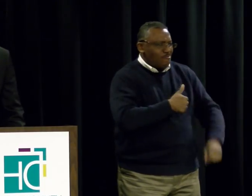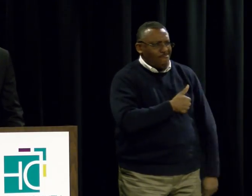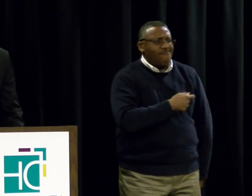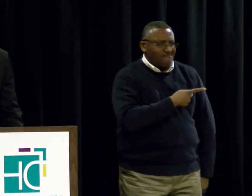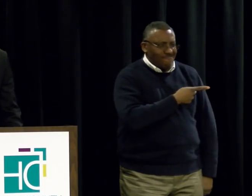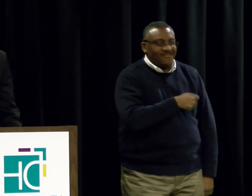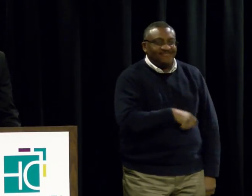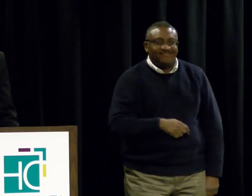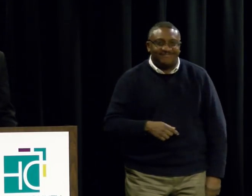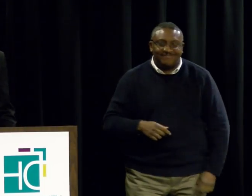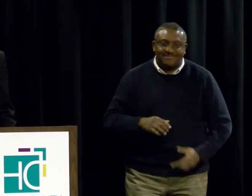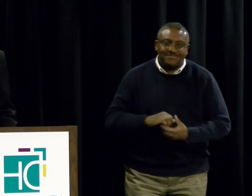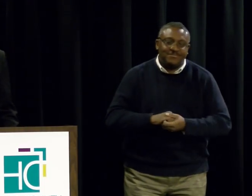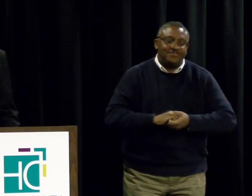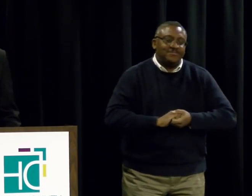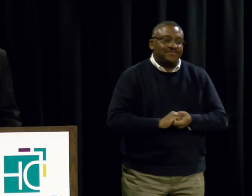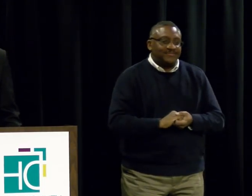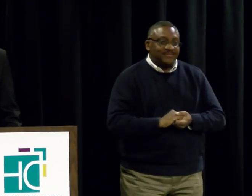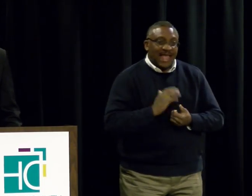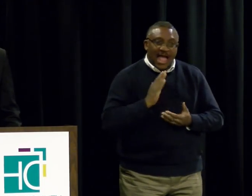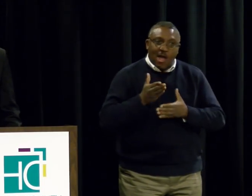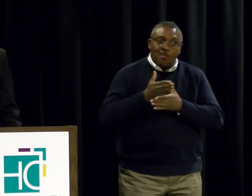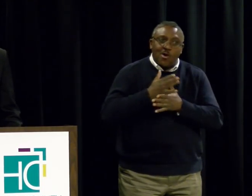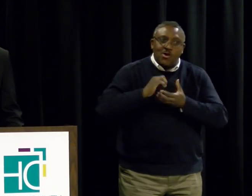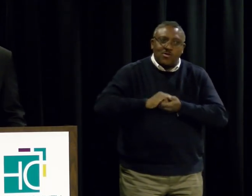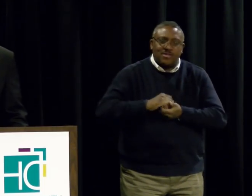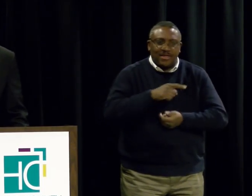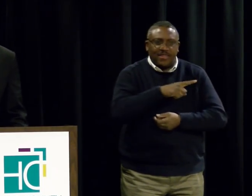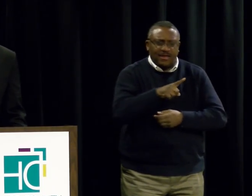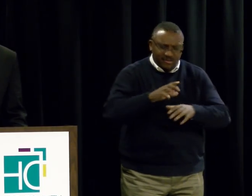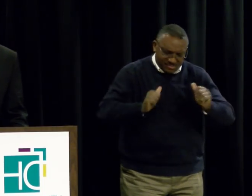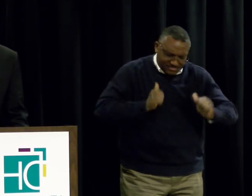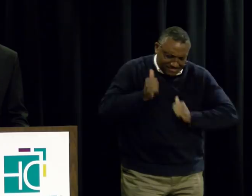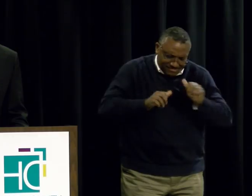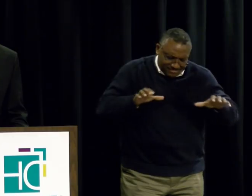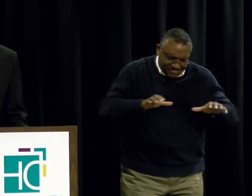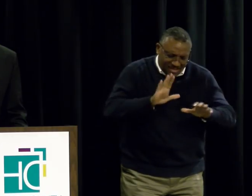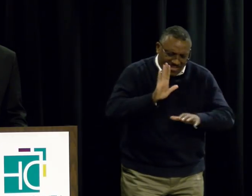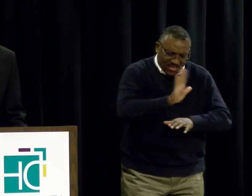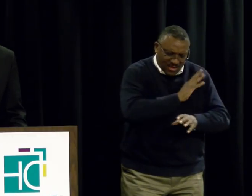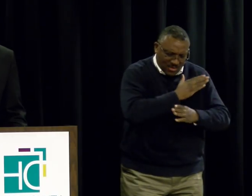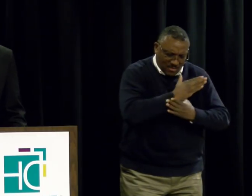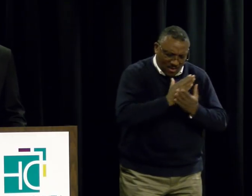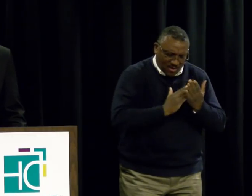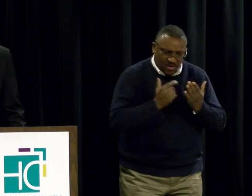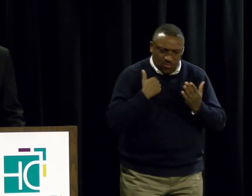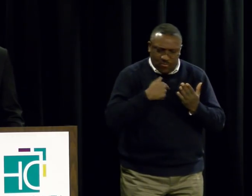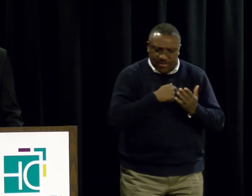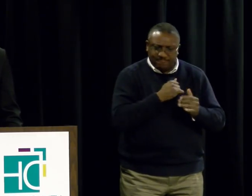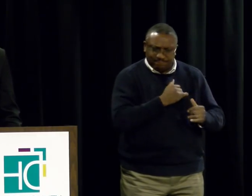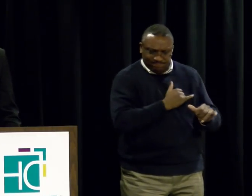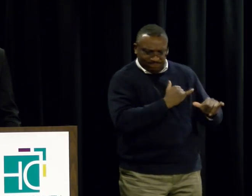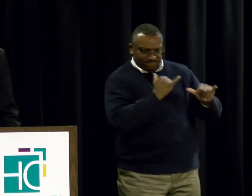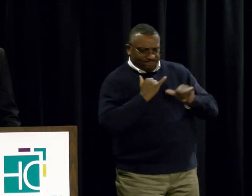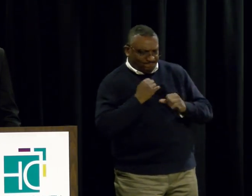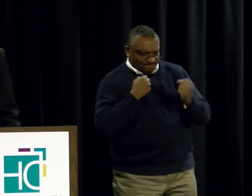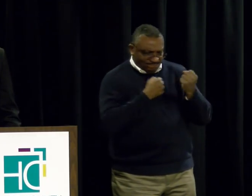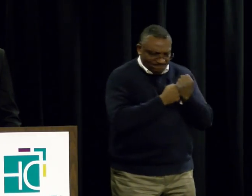As our partners do their part, we will also do ours to spur innovation and success.